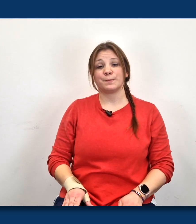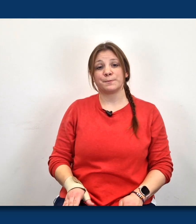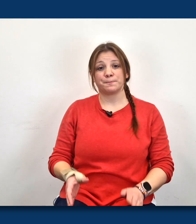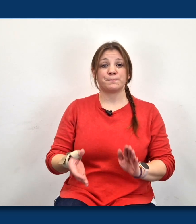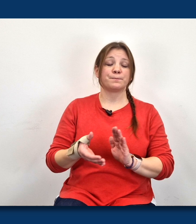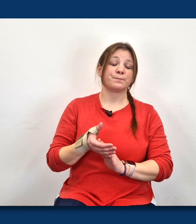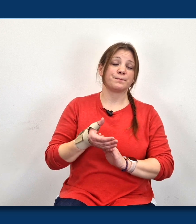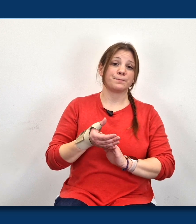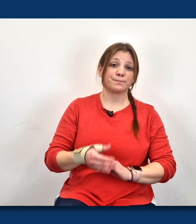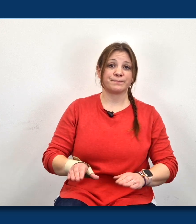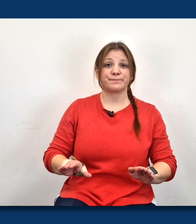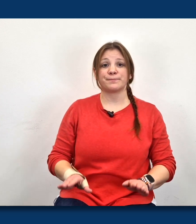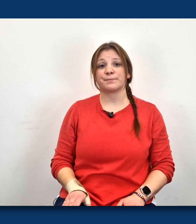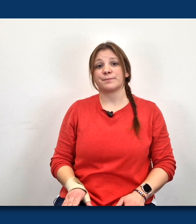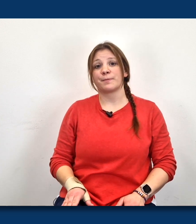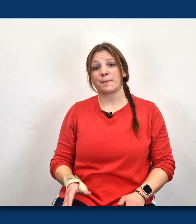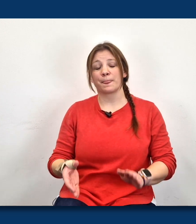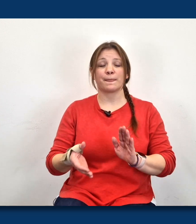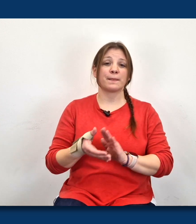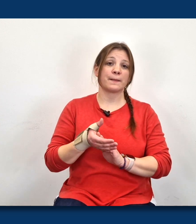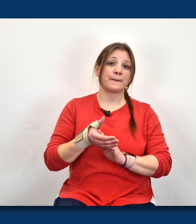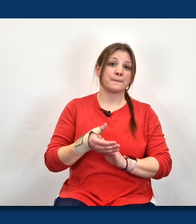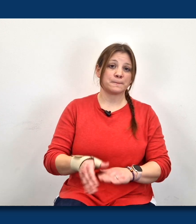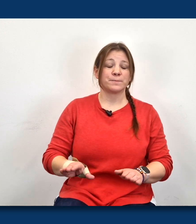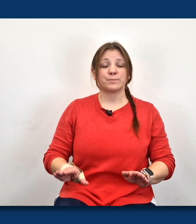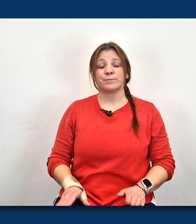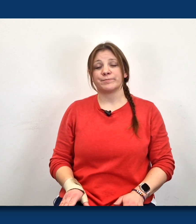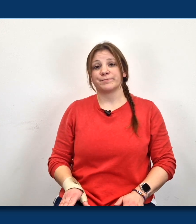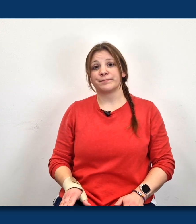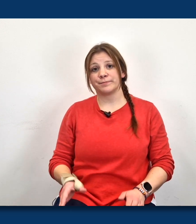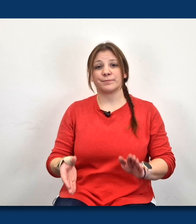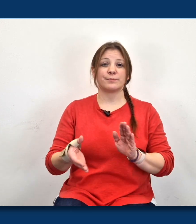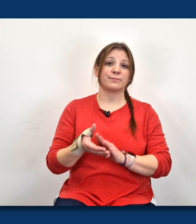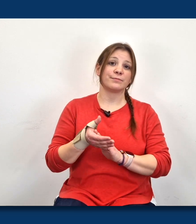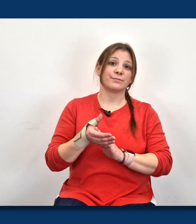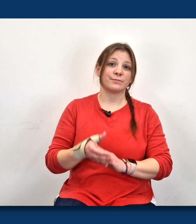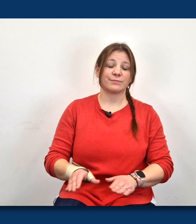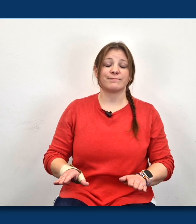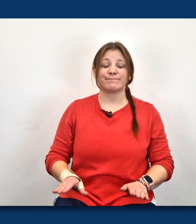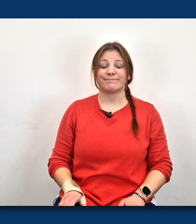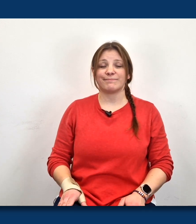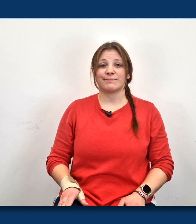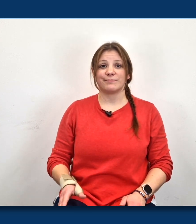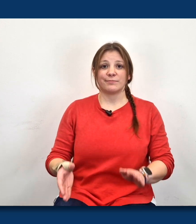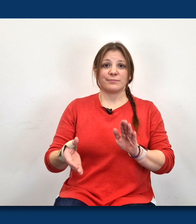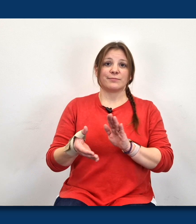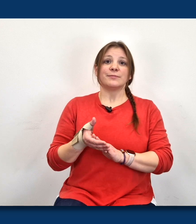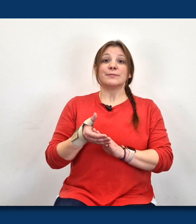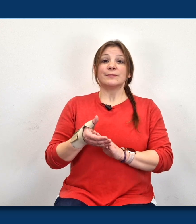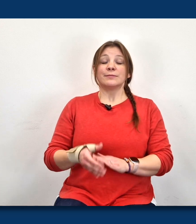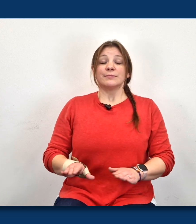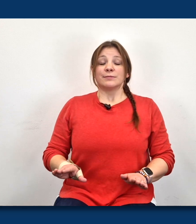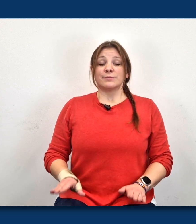From the towns and cities To the mountain tops